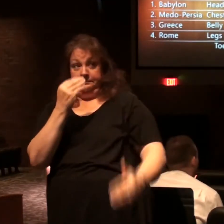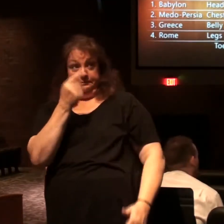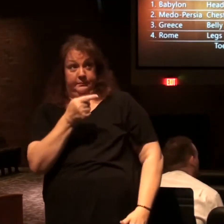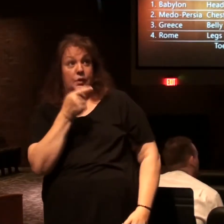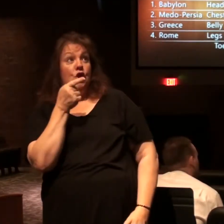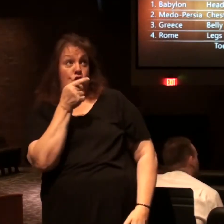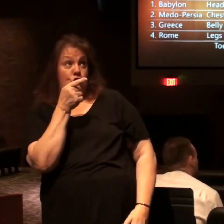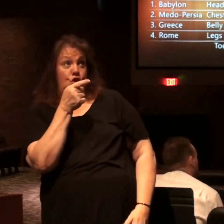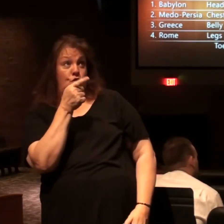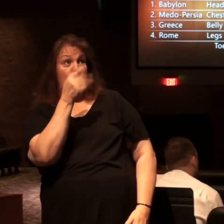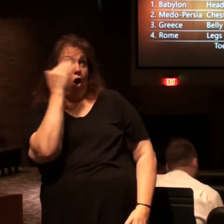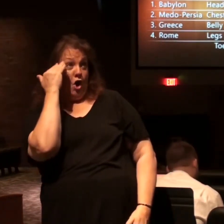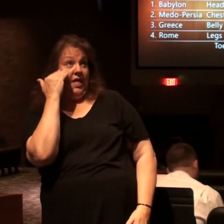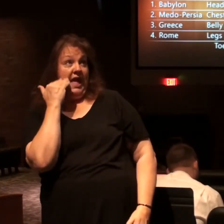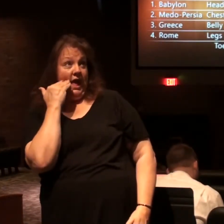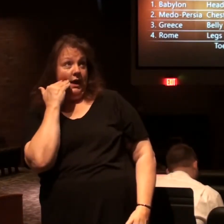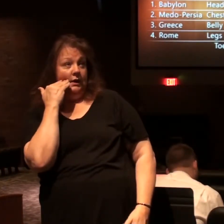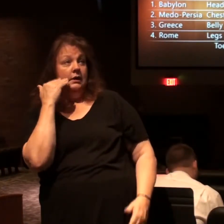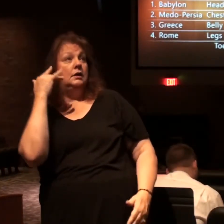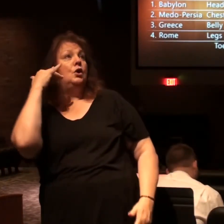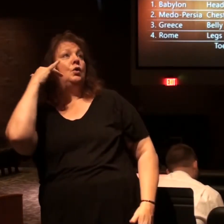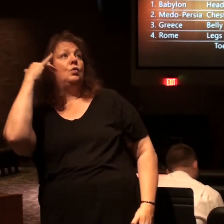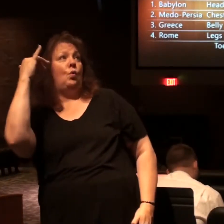you are the head of gold